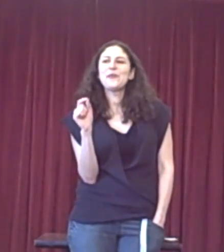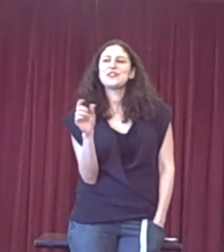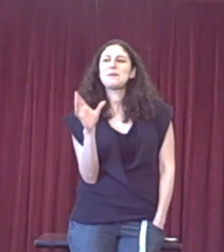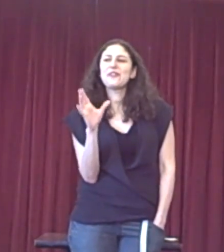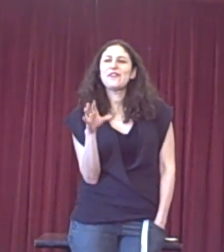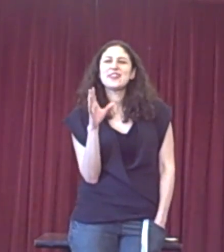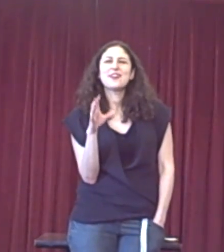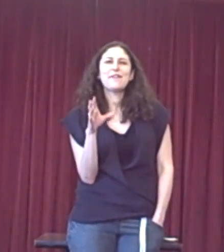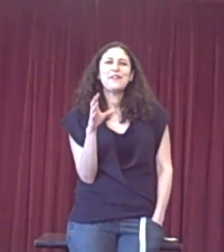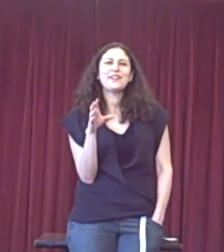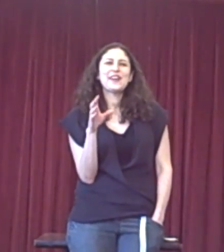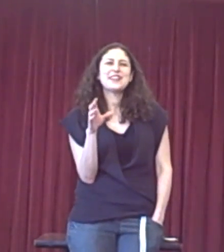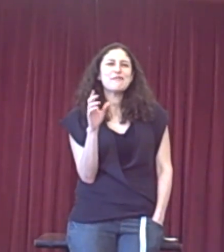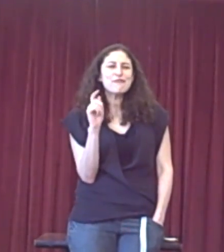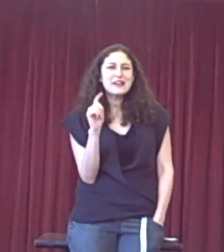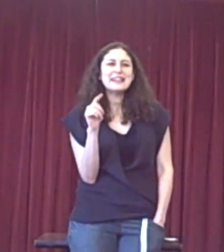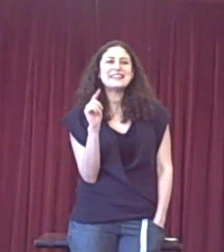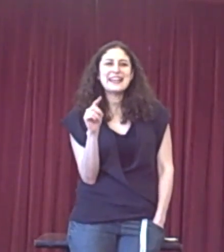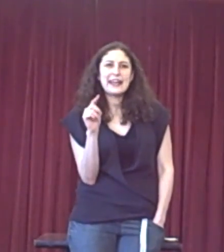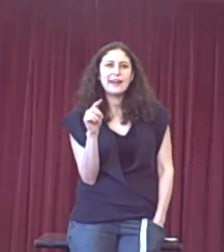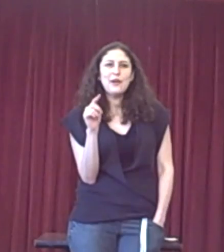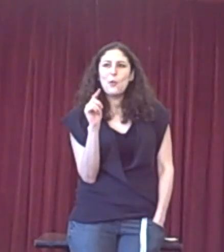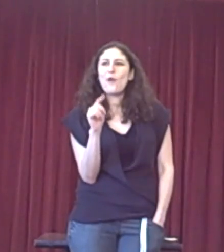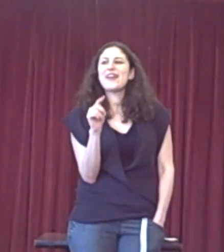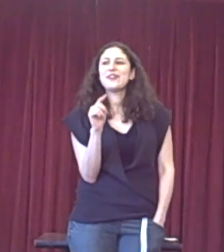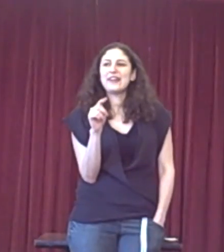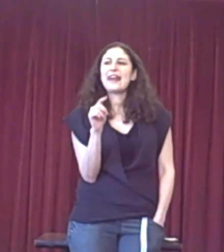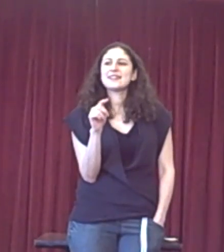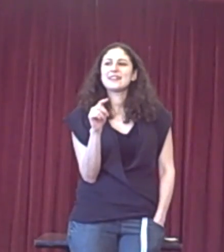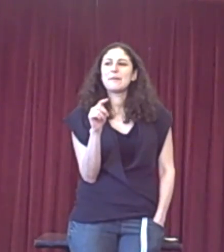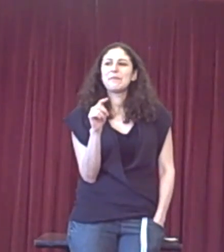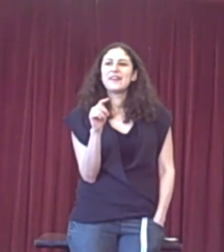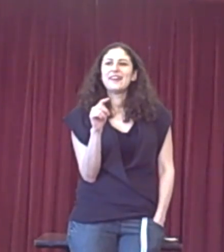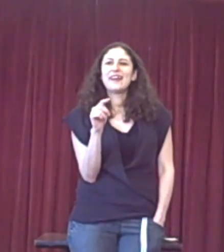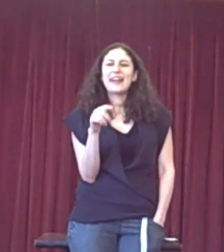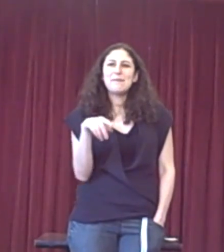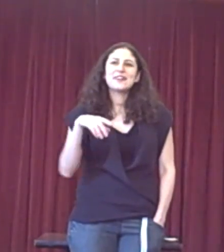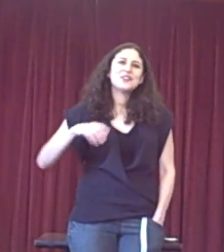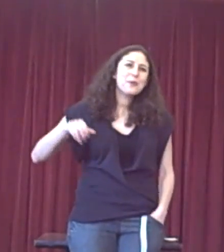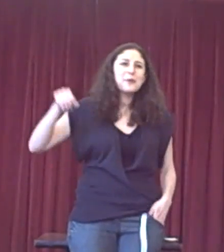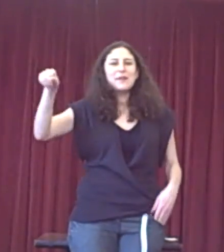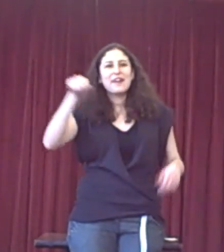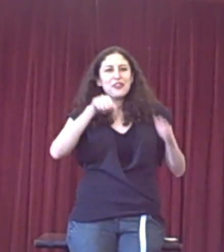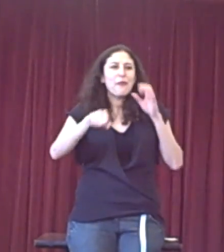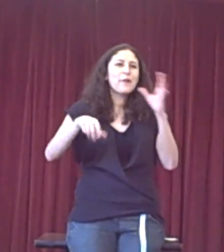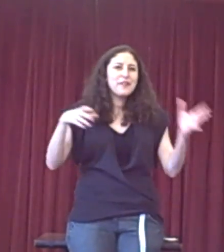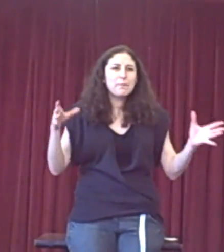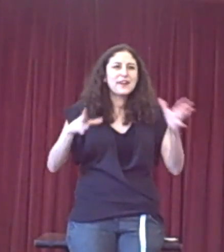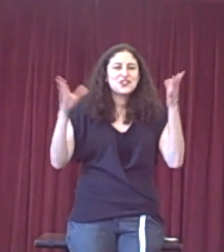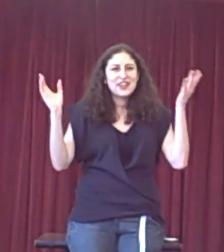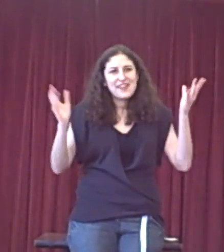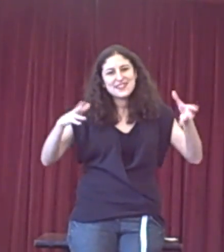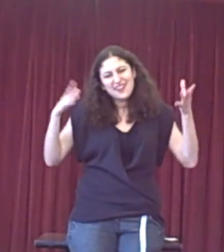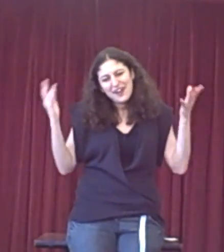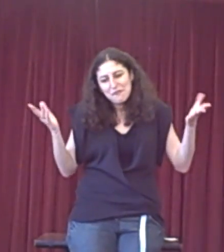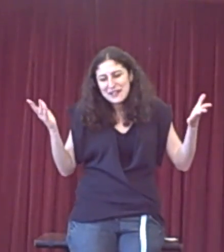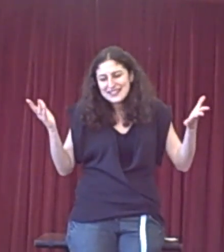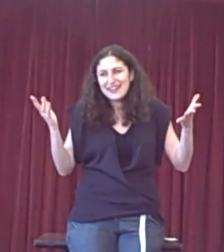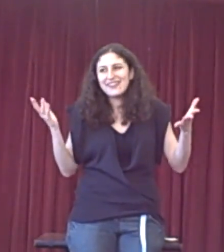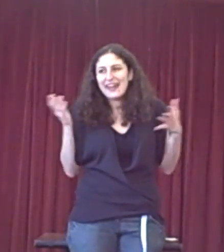which has been the first half of this idea, really seeing where you can get to them. Okay? Because you don't want to be, like, throwing all these punches and kind of missing in the